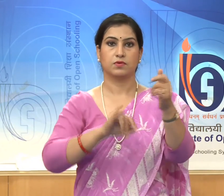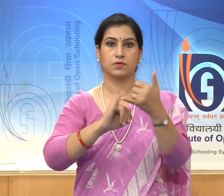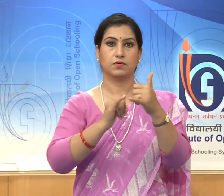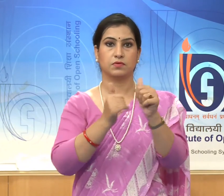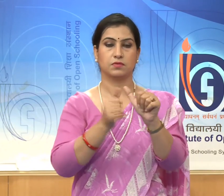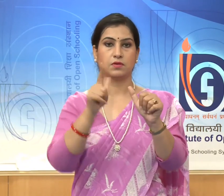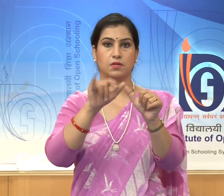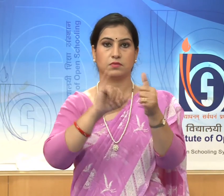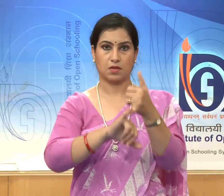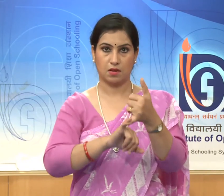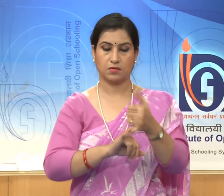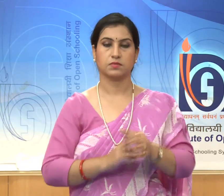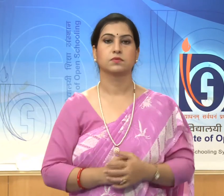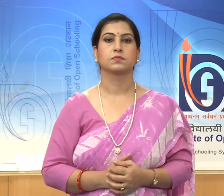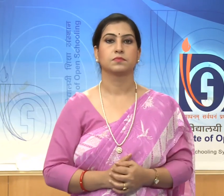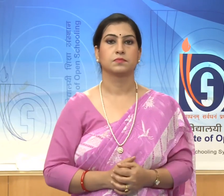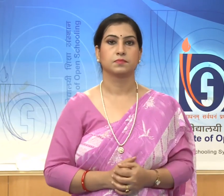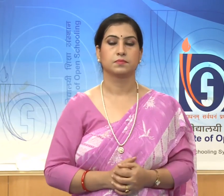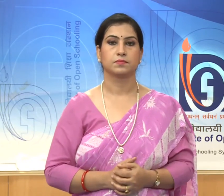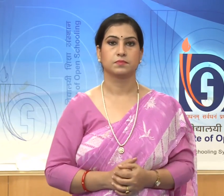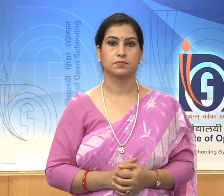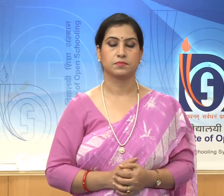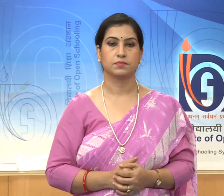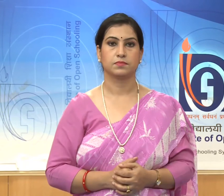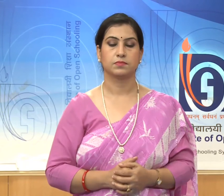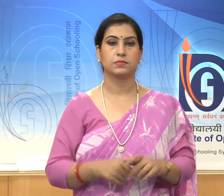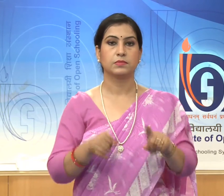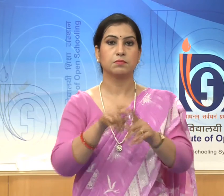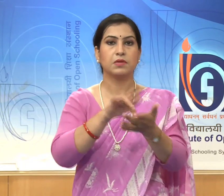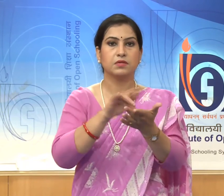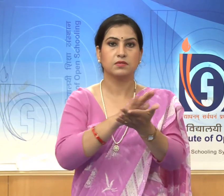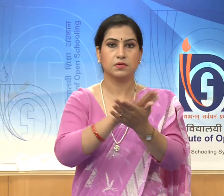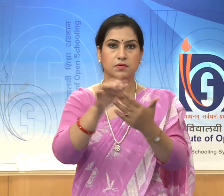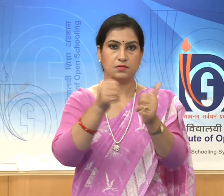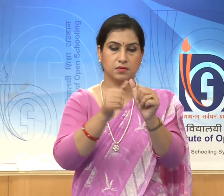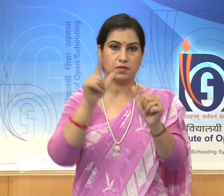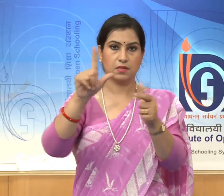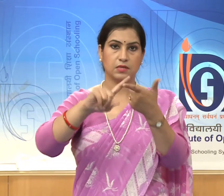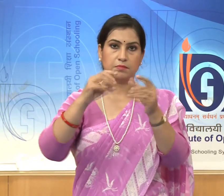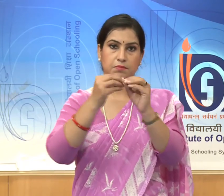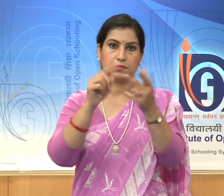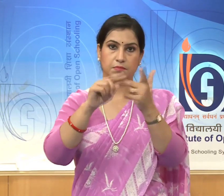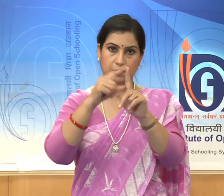temple at Halebid and